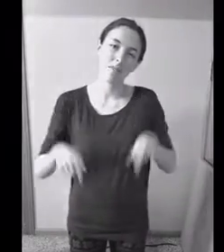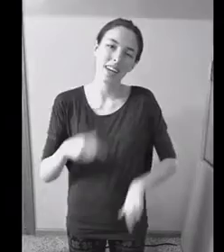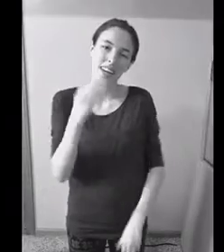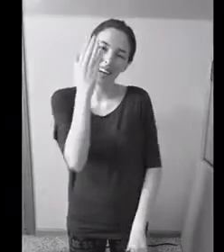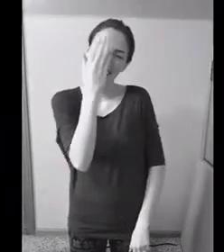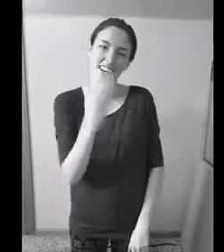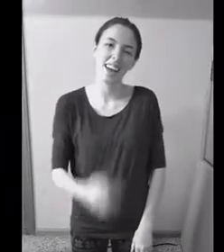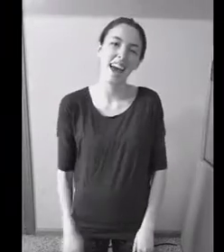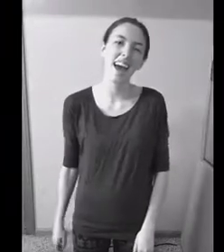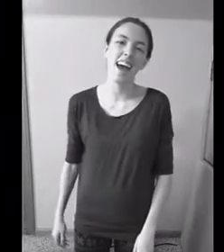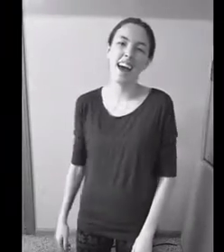me There's